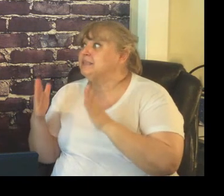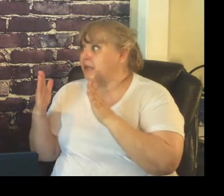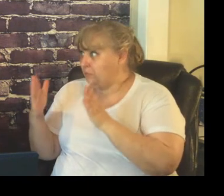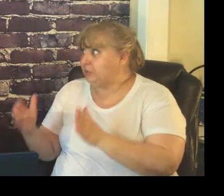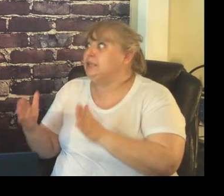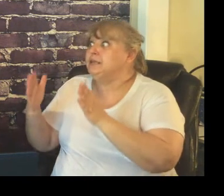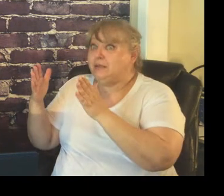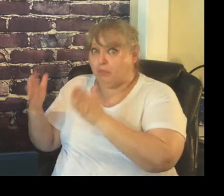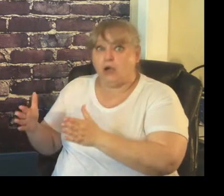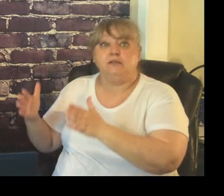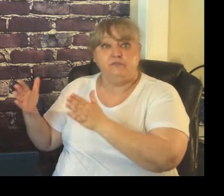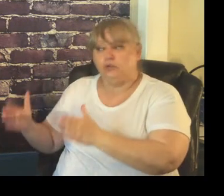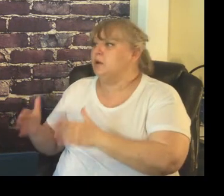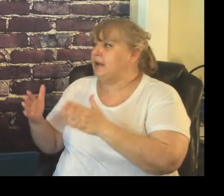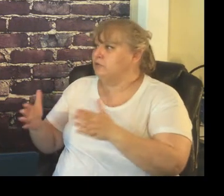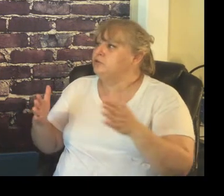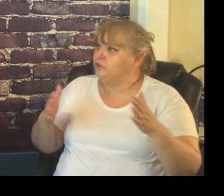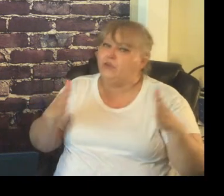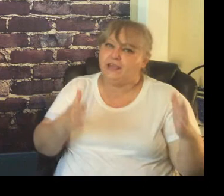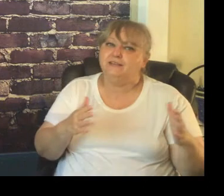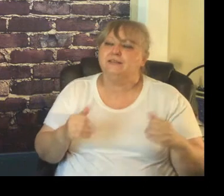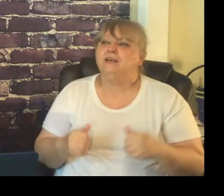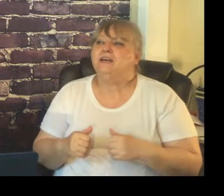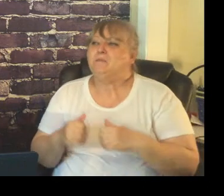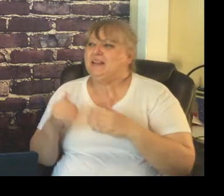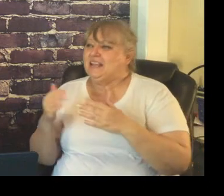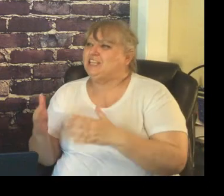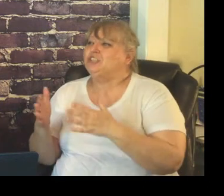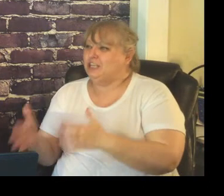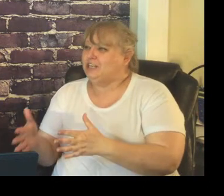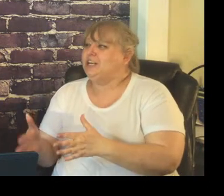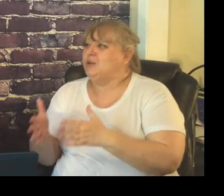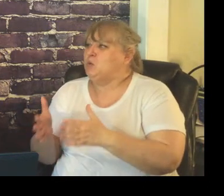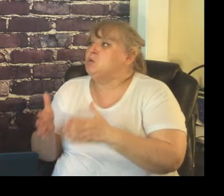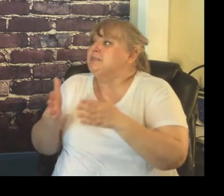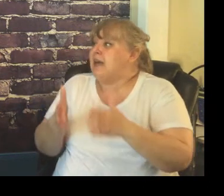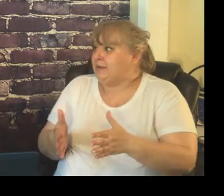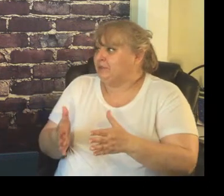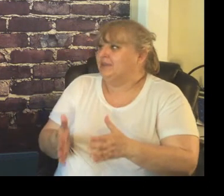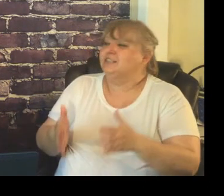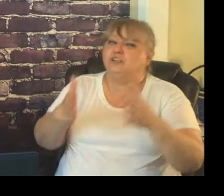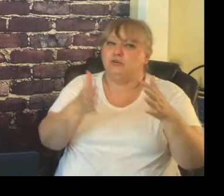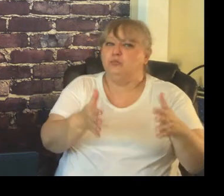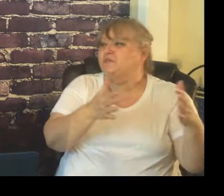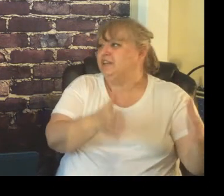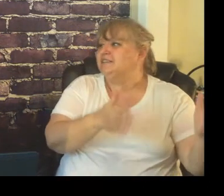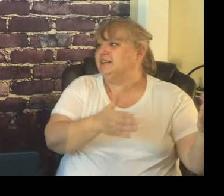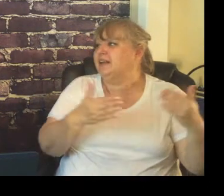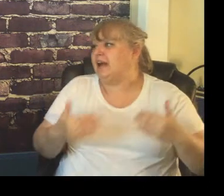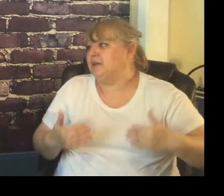completely part of you and how you do things but each year it will adapt to the group of kids that are coming